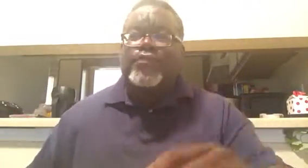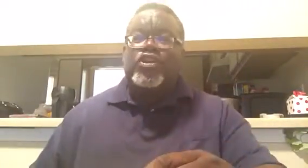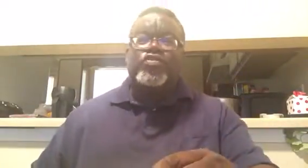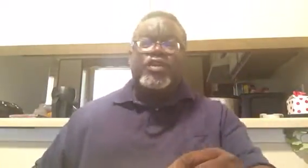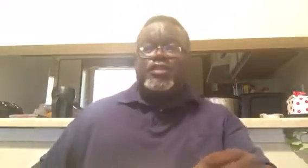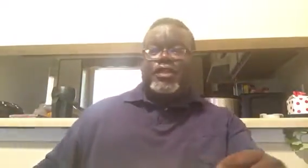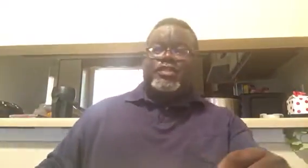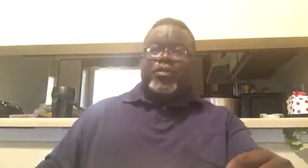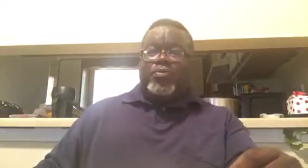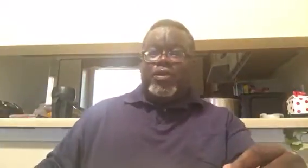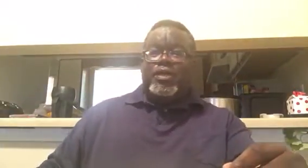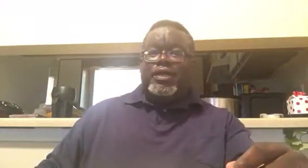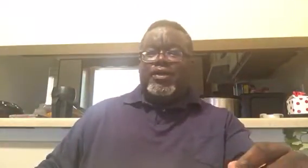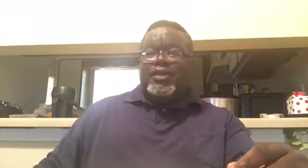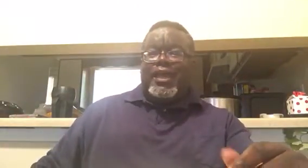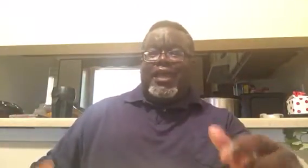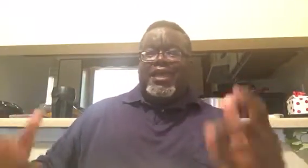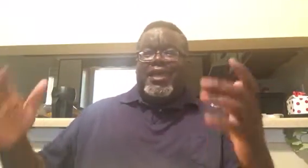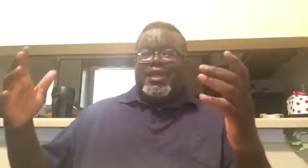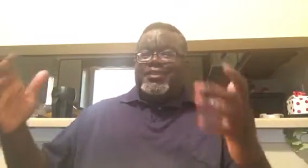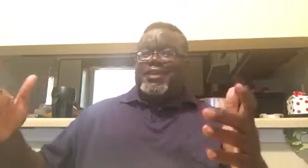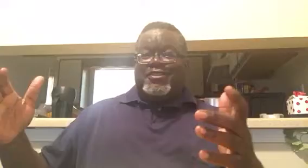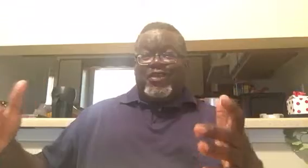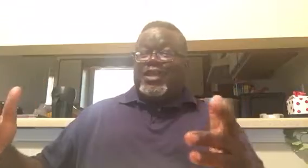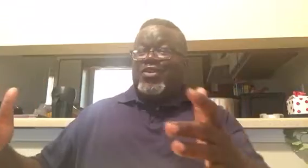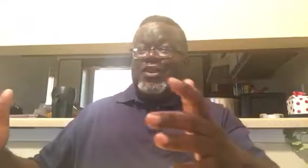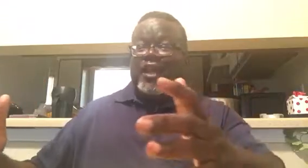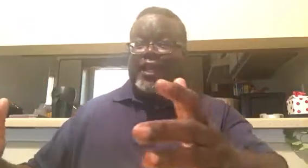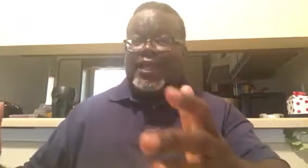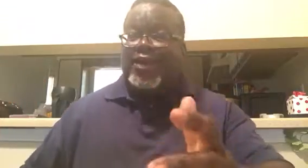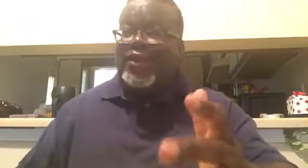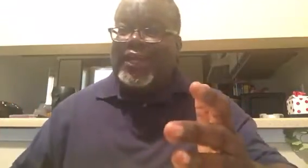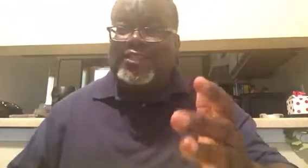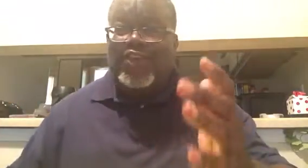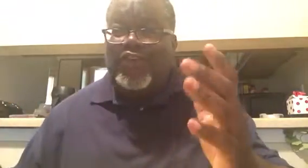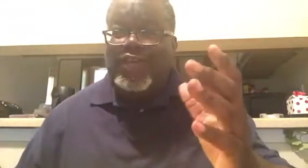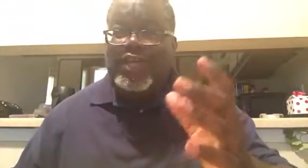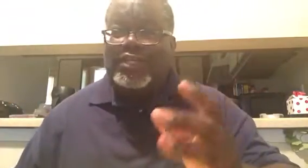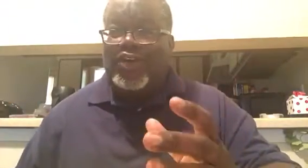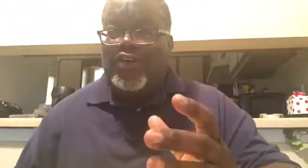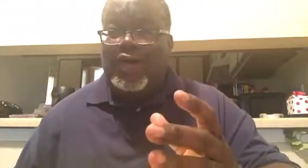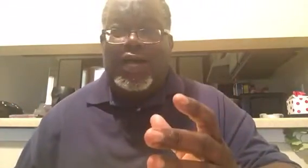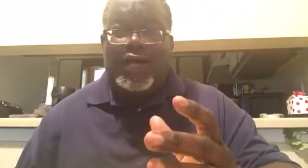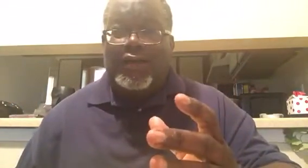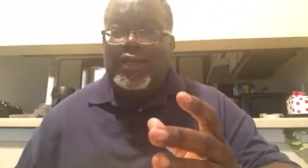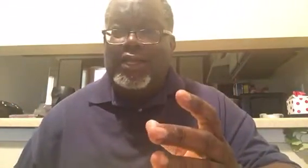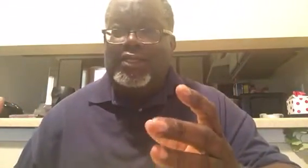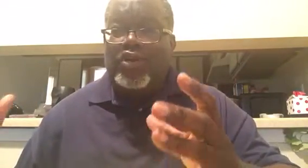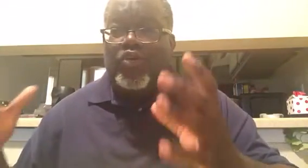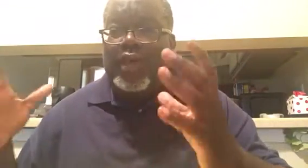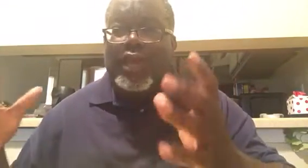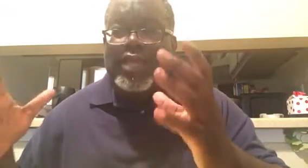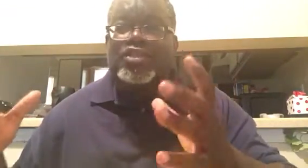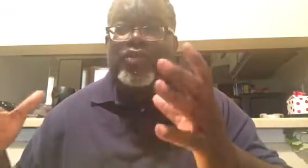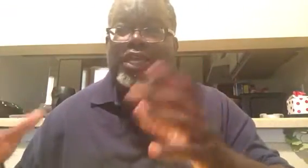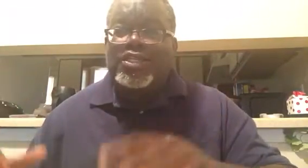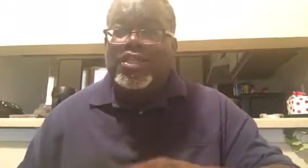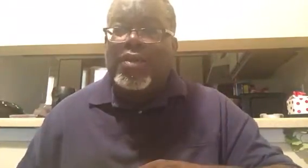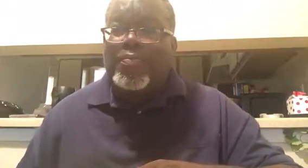have a new year in September. Okay. It's, it's really okay. All right. So, so, uh, so we're entering into the